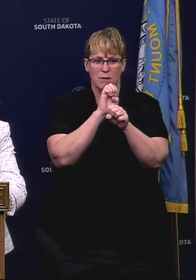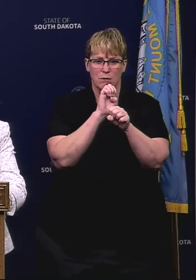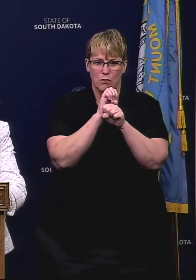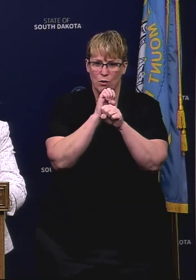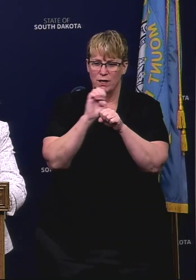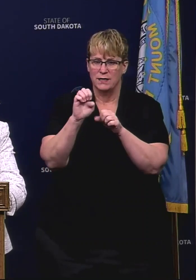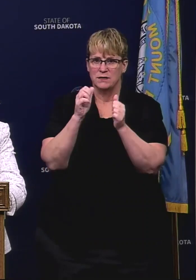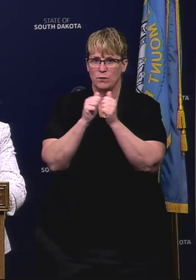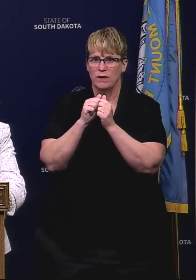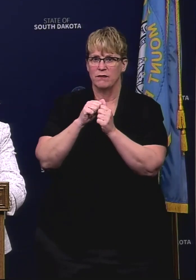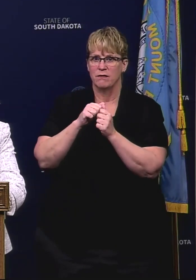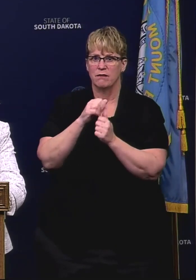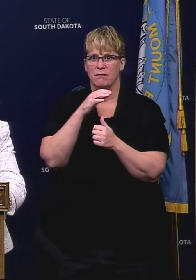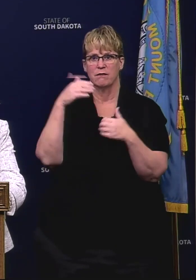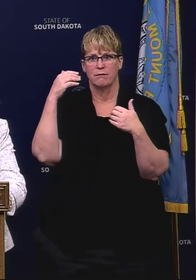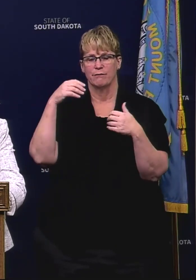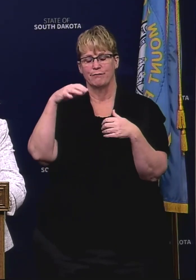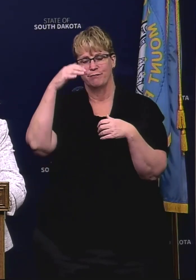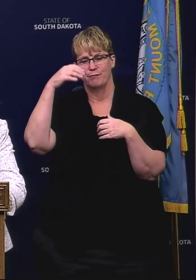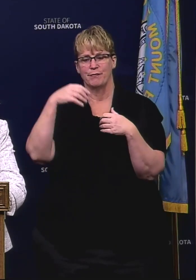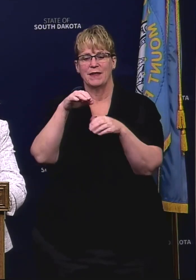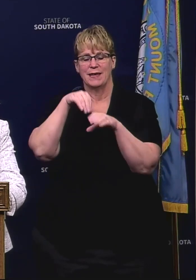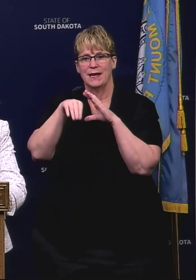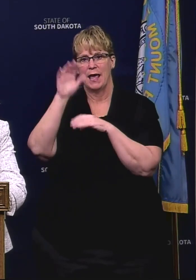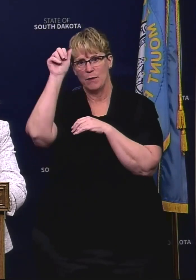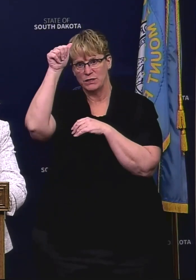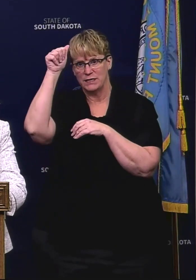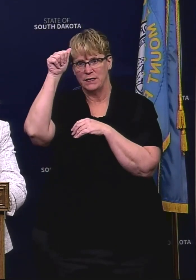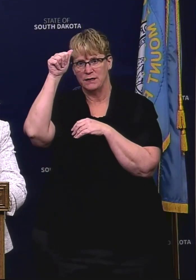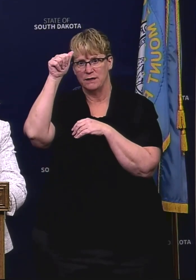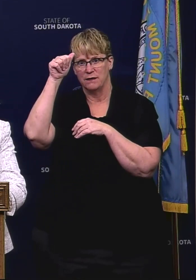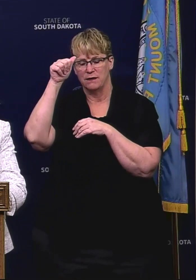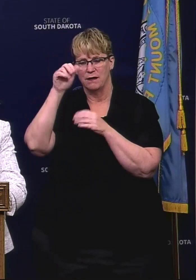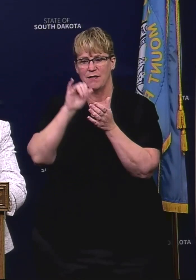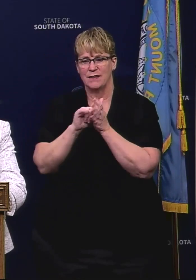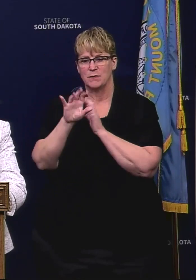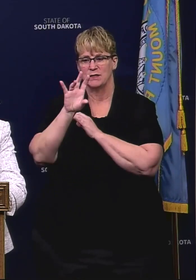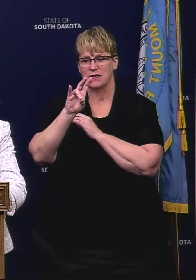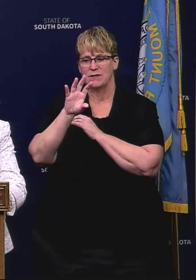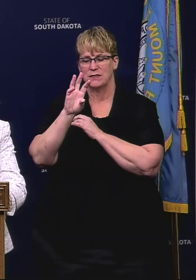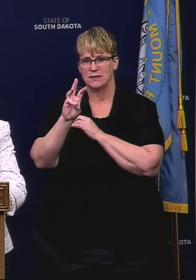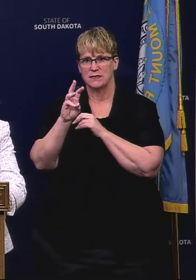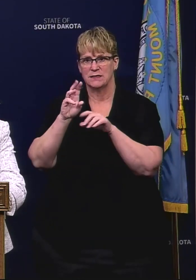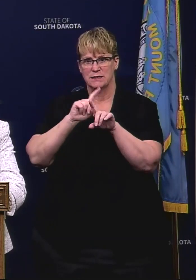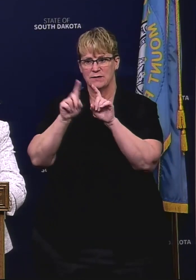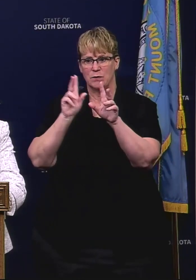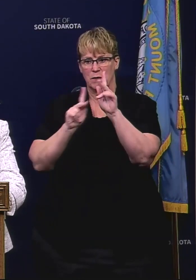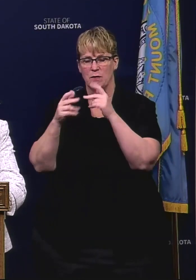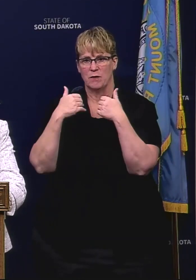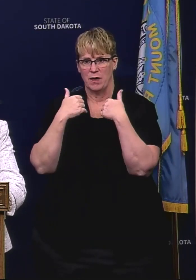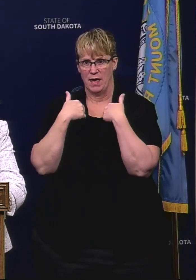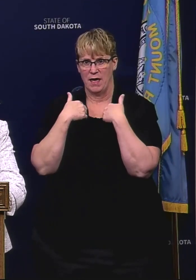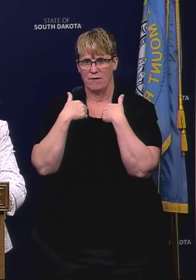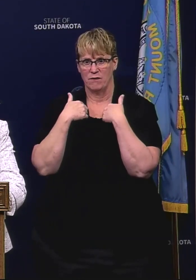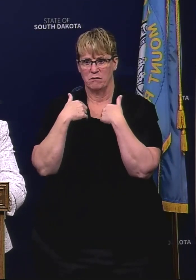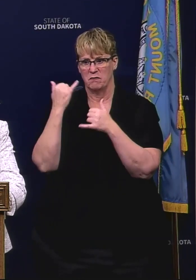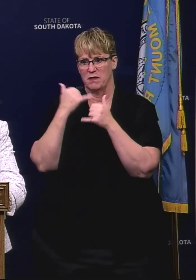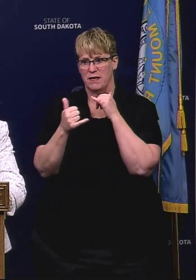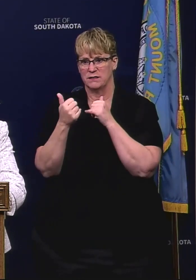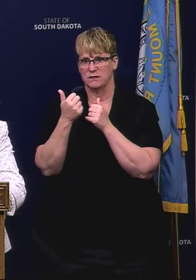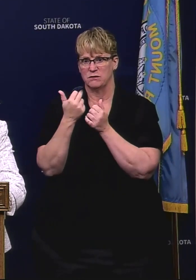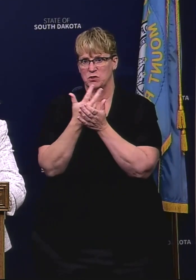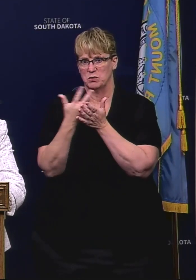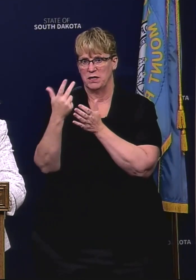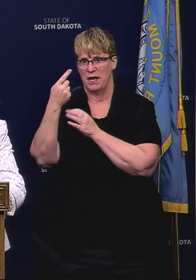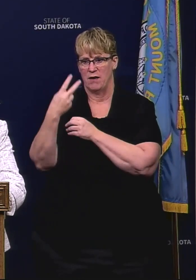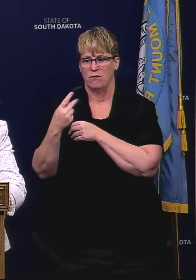the Demkota beef plant up in Aberdeen. Right now that stands at about 76 cases that we have over the past three and a half